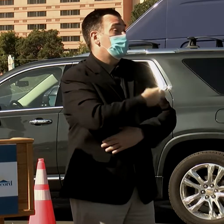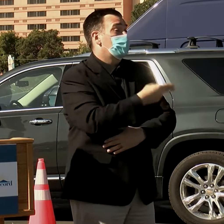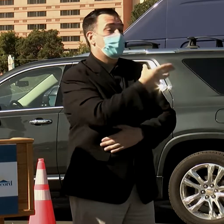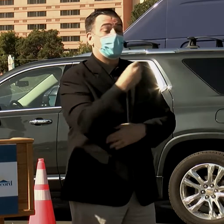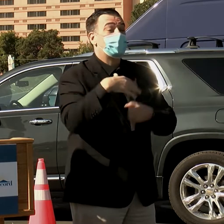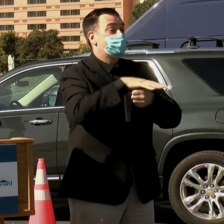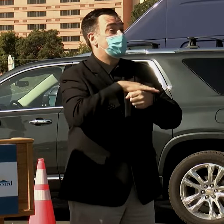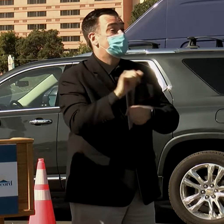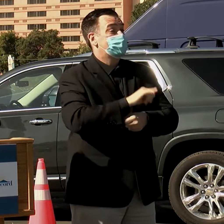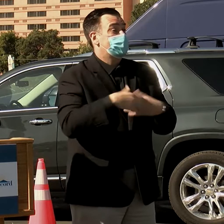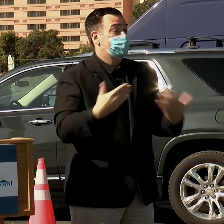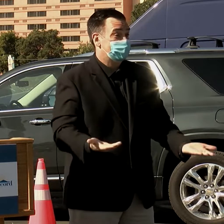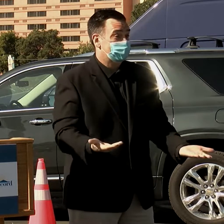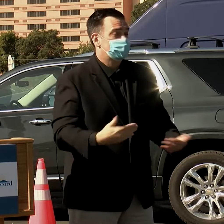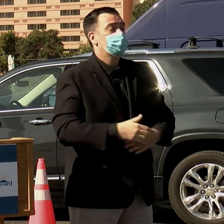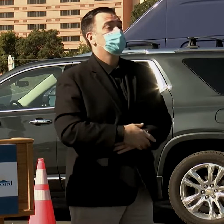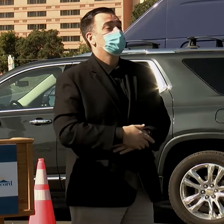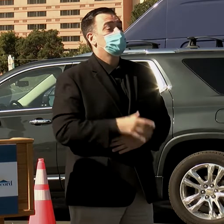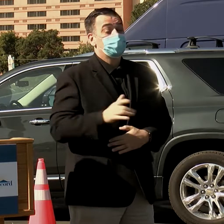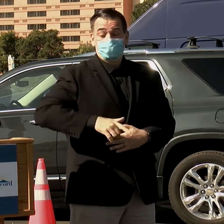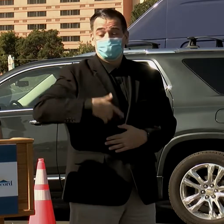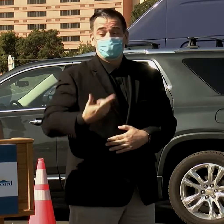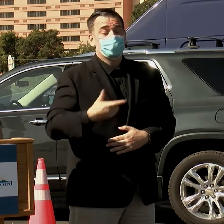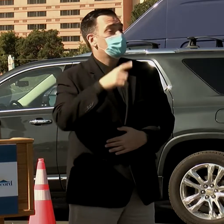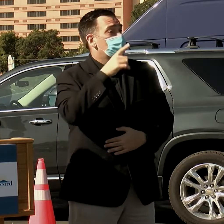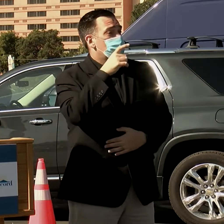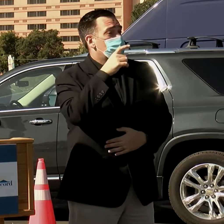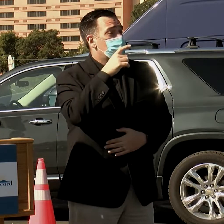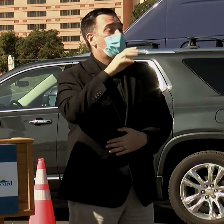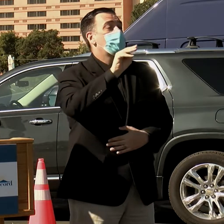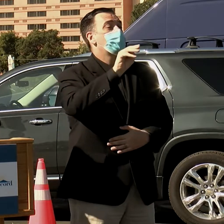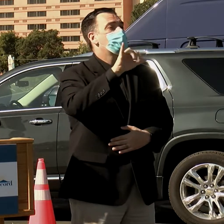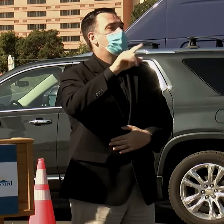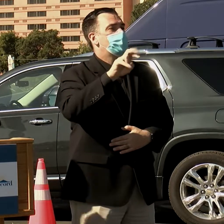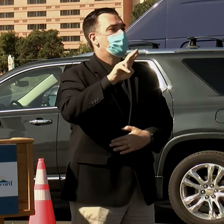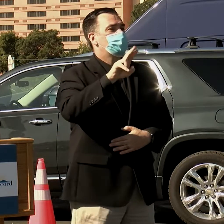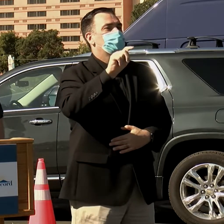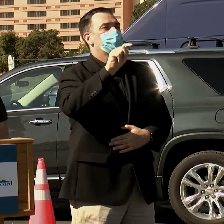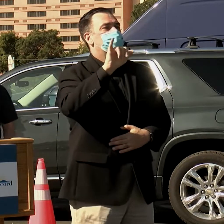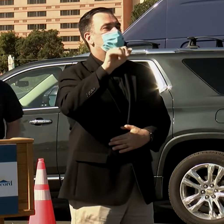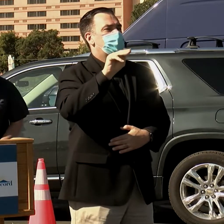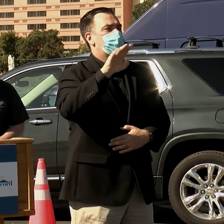sites like this. I'll now turn it over to Mayor Tim McGallion.